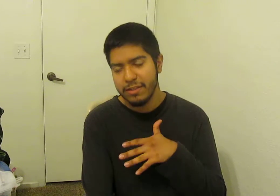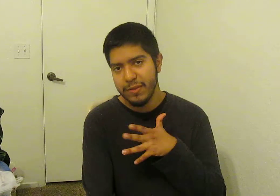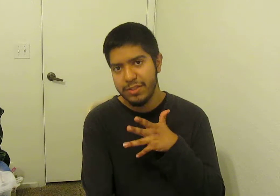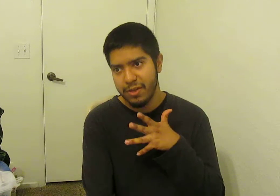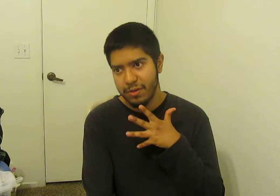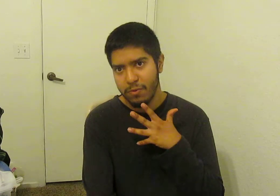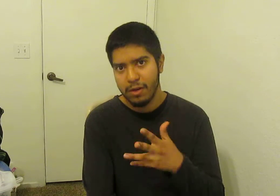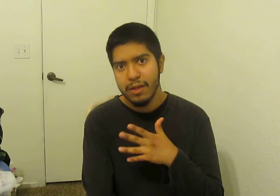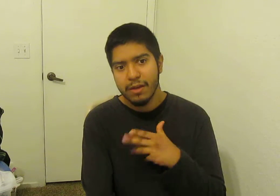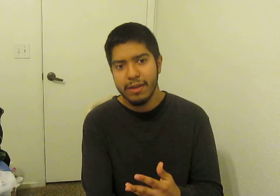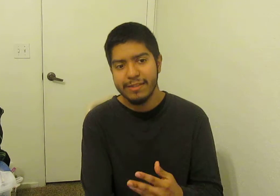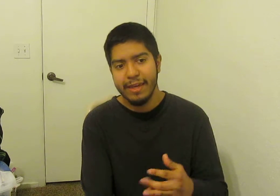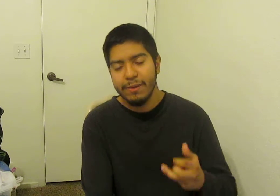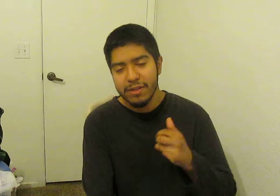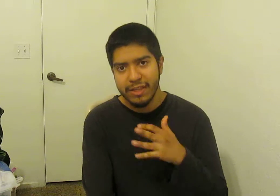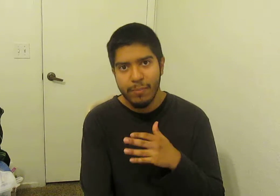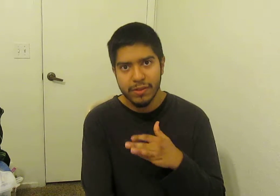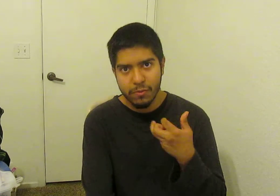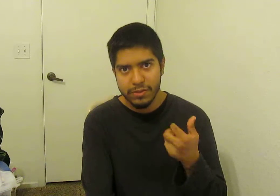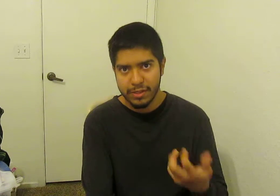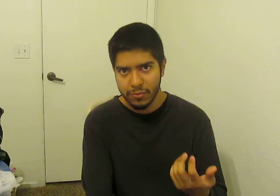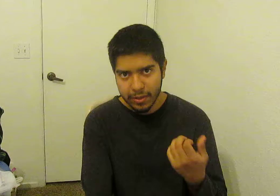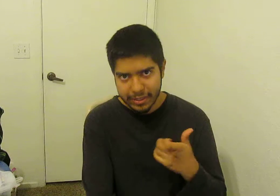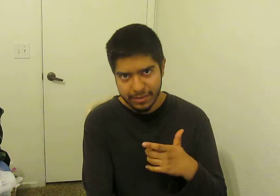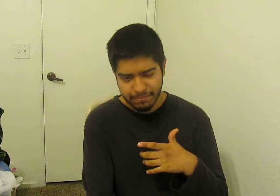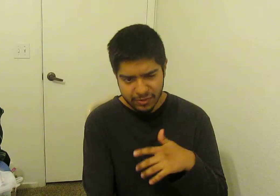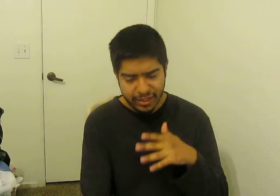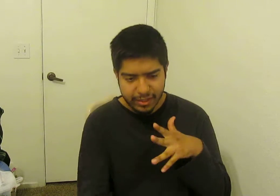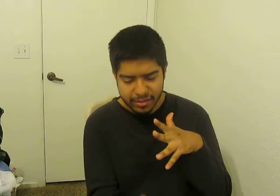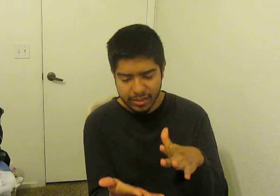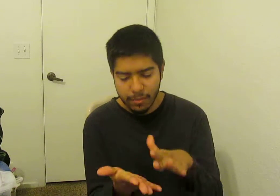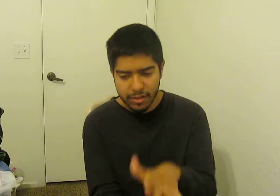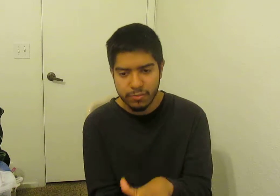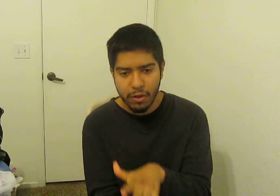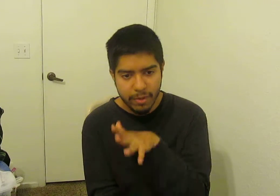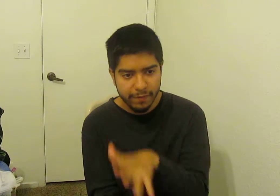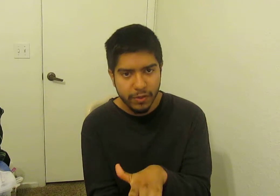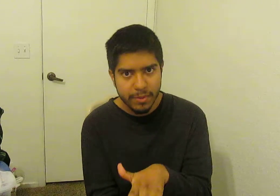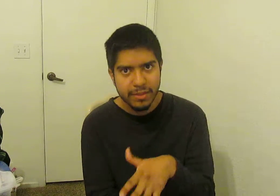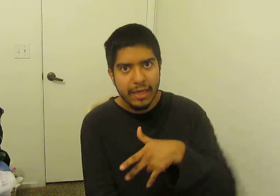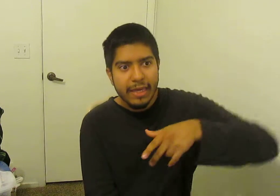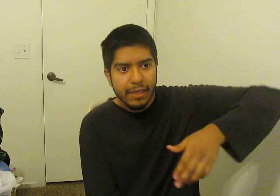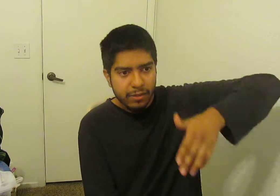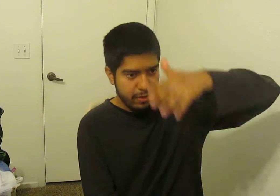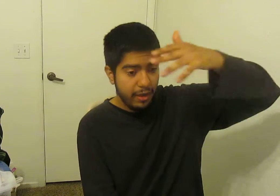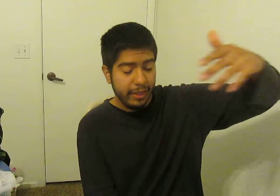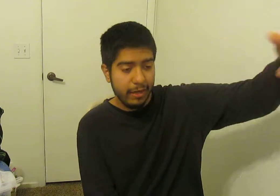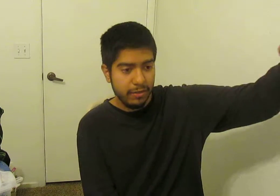to each other, where Kaneki's like, he wants to help out the ghouls because while he didn't care about a small amount of humans, Kaneki cares